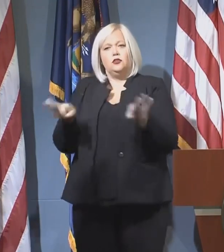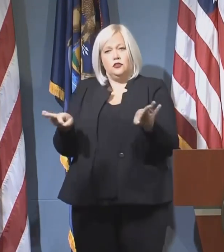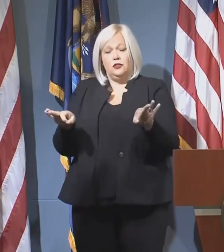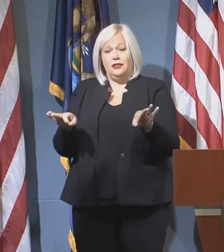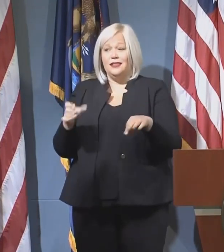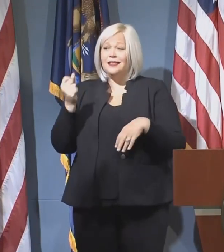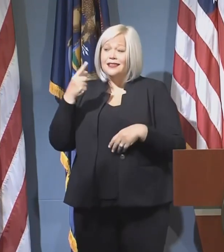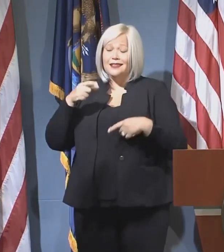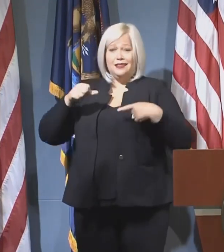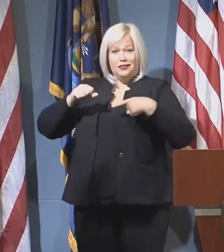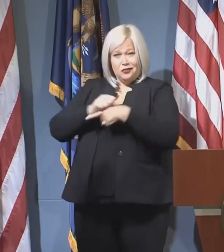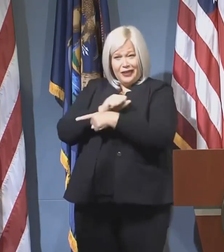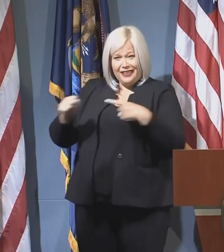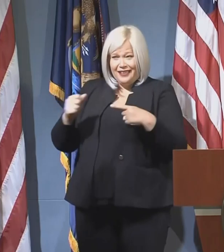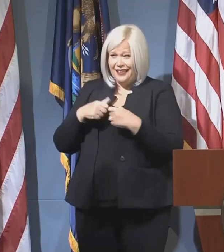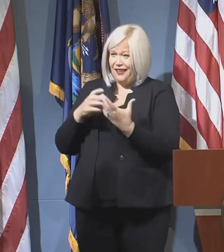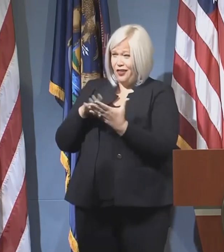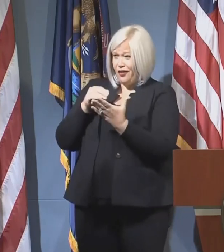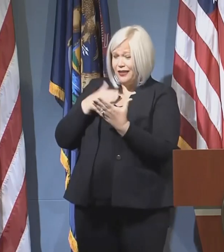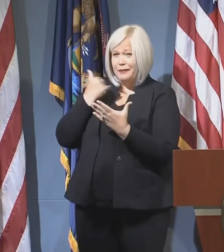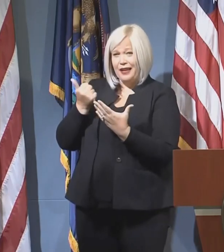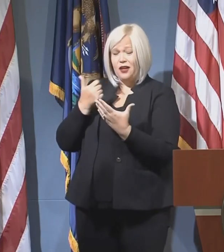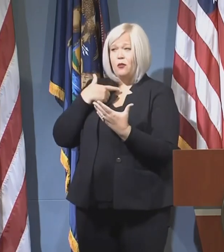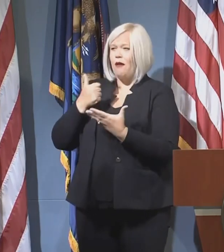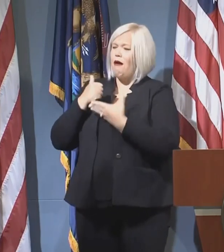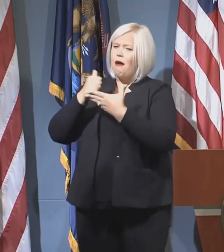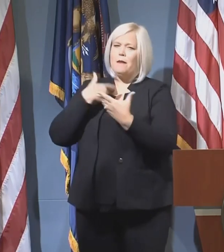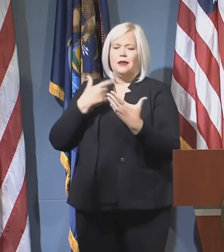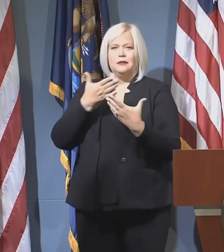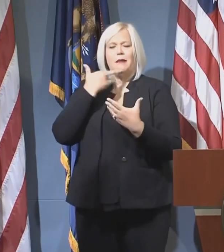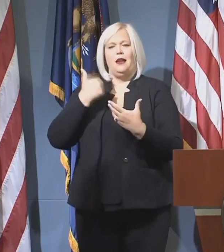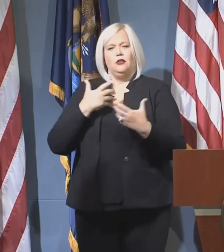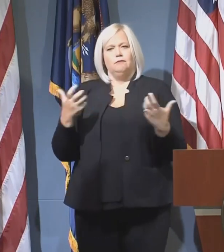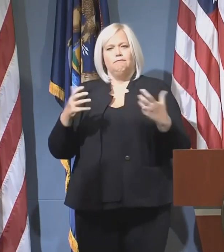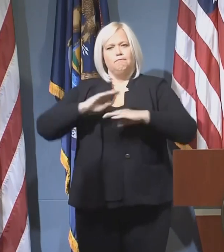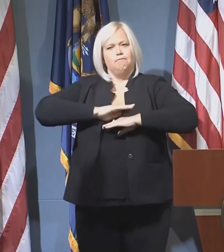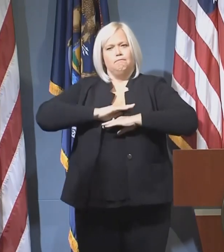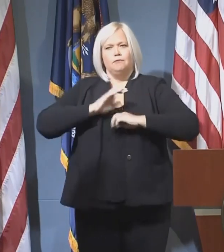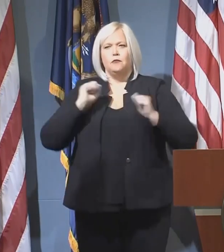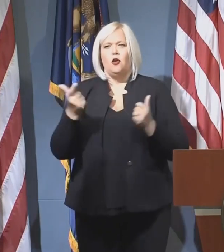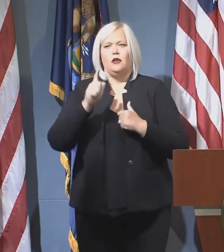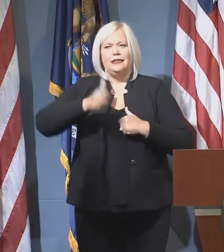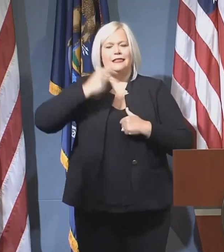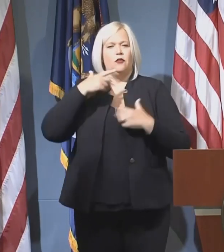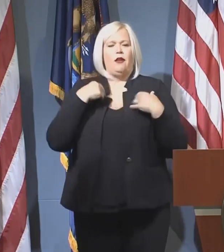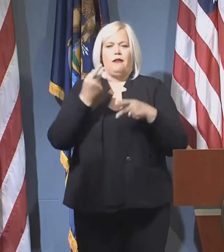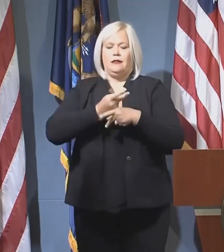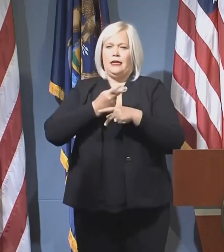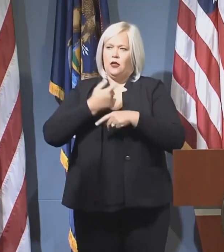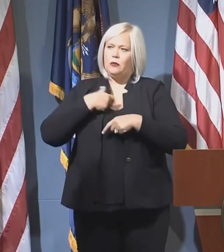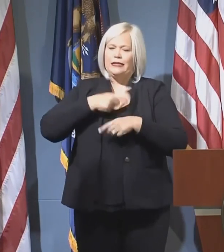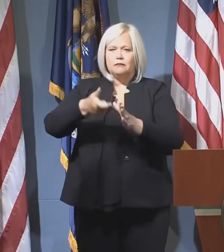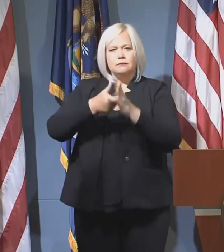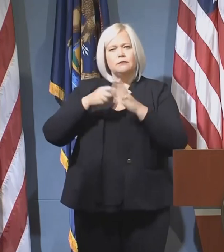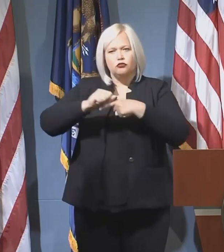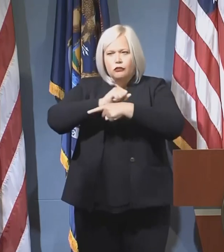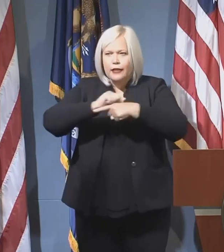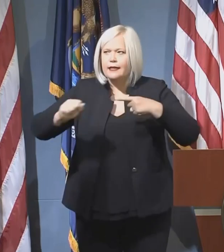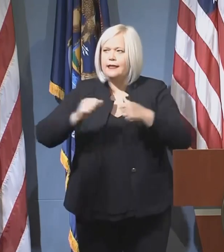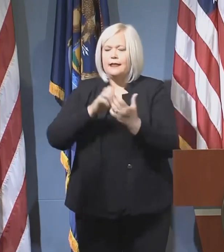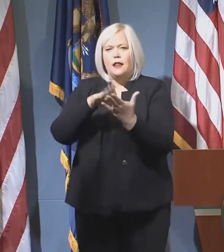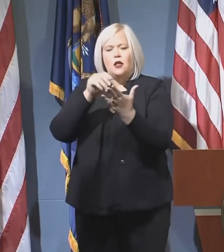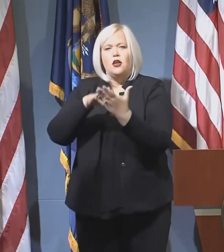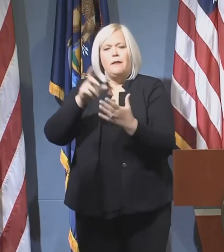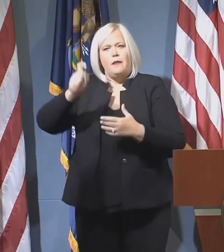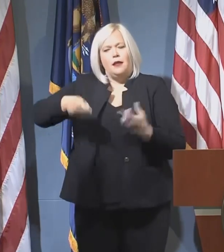is a huge advantage in the changing healthcare landscape, where degrees, certificates, and training is paramount in growing one's skill